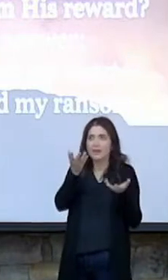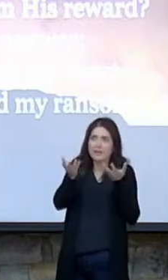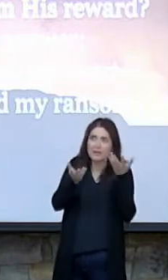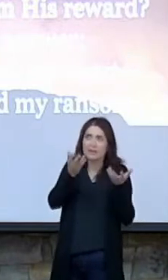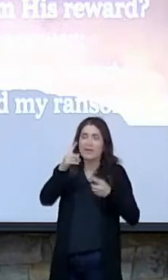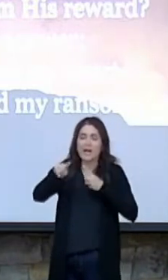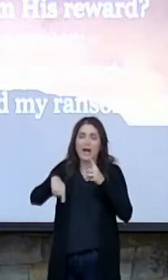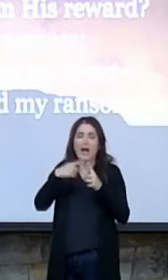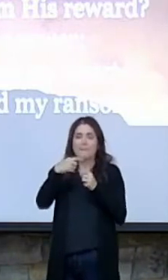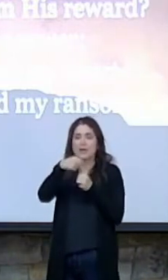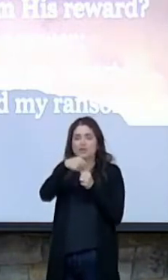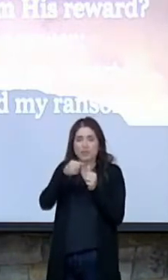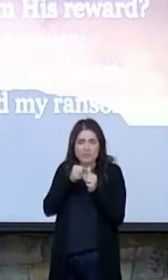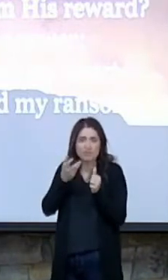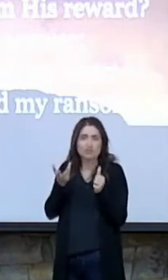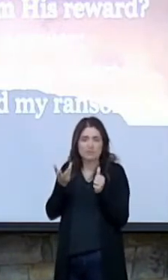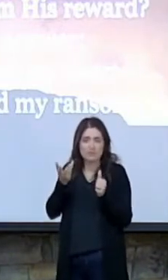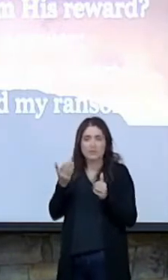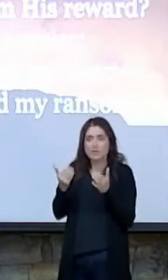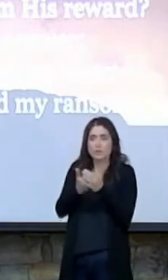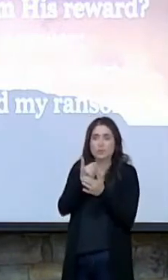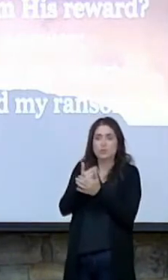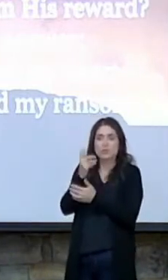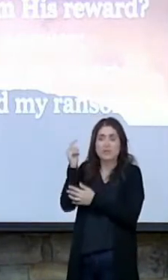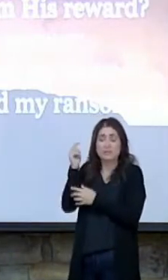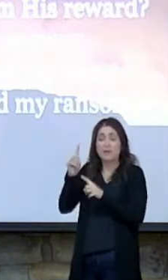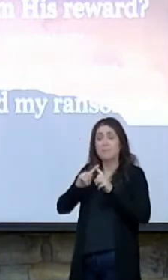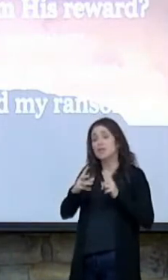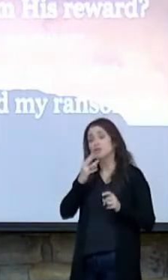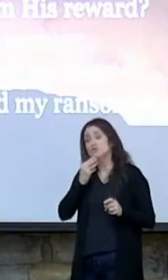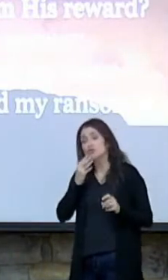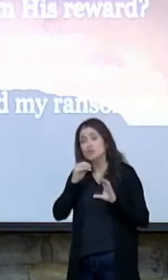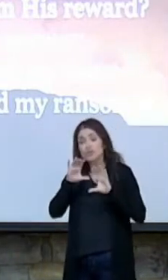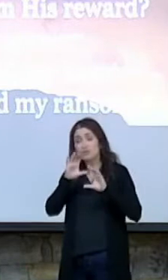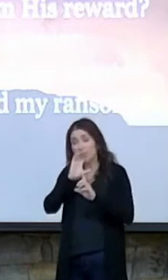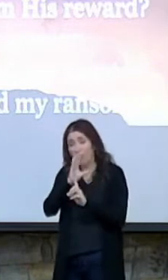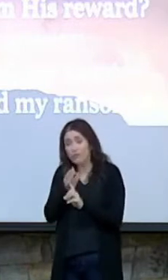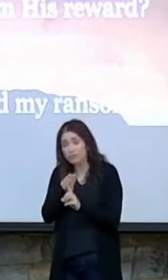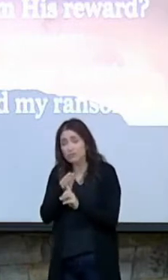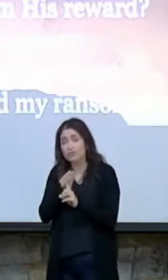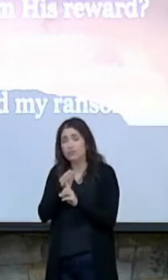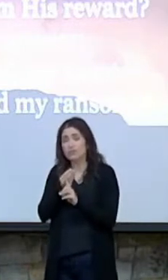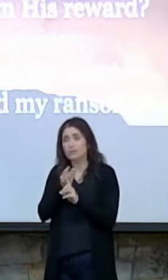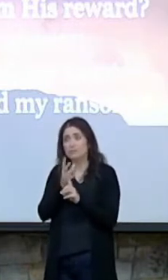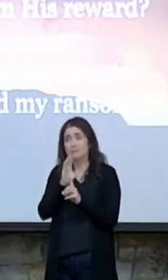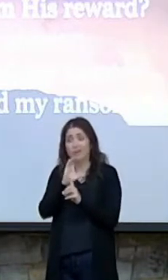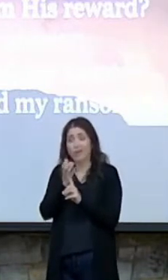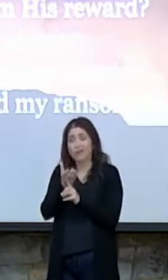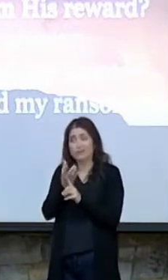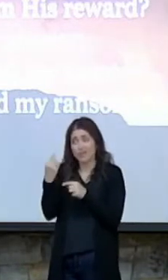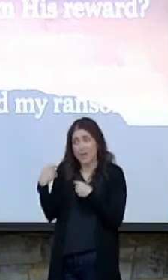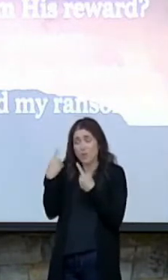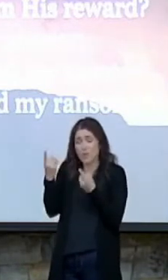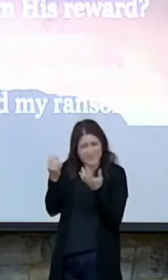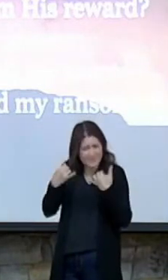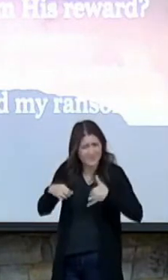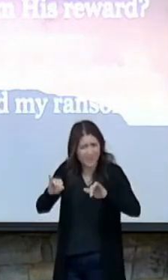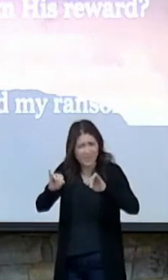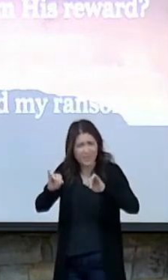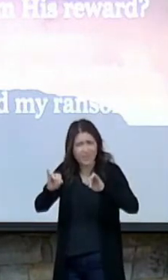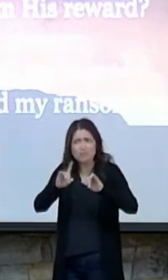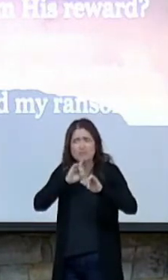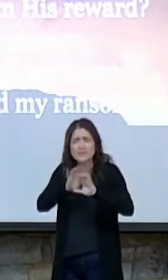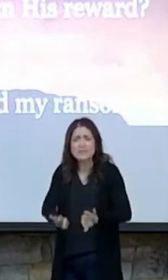put it, about circumcision in the New Testament, but in a Jewish culture it was and still is incredibly important